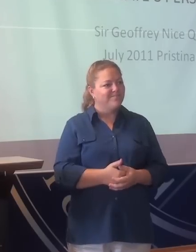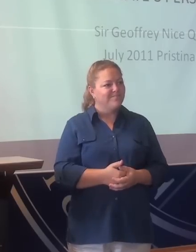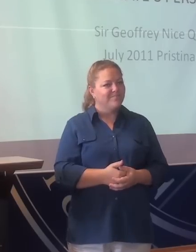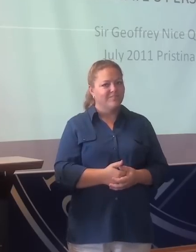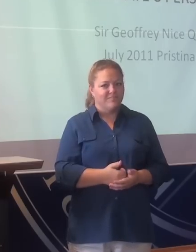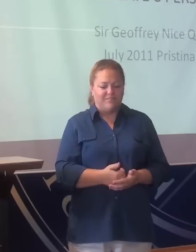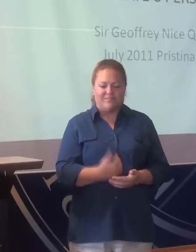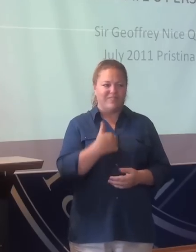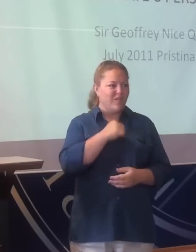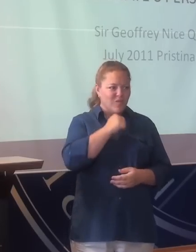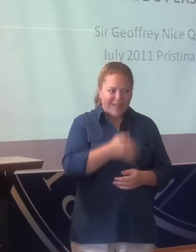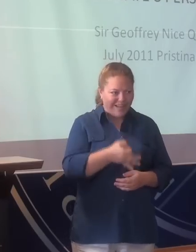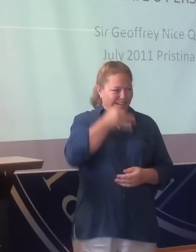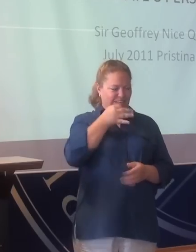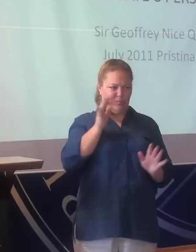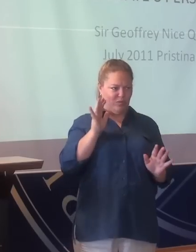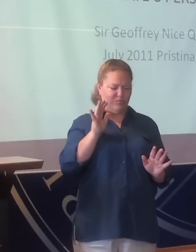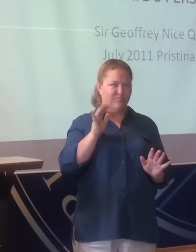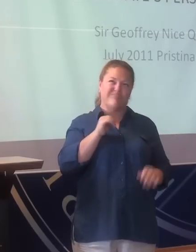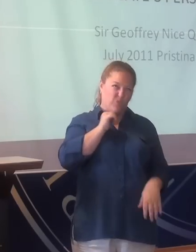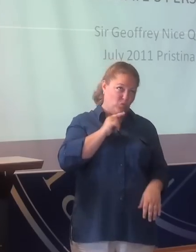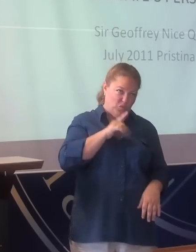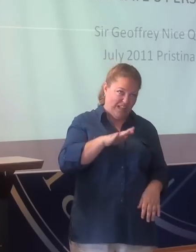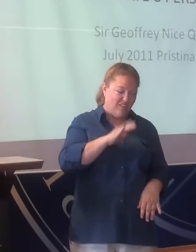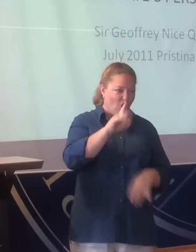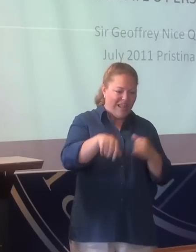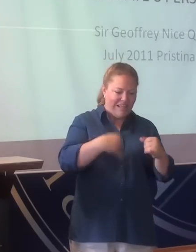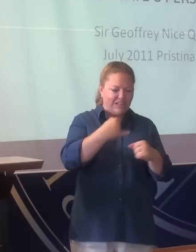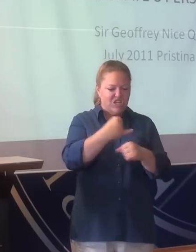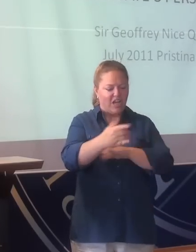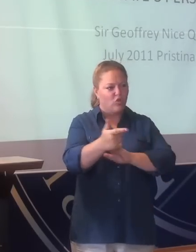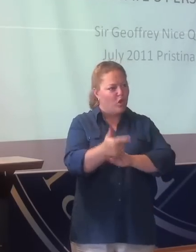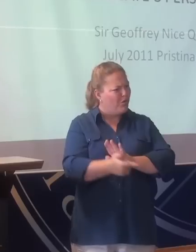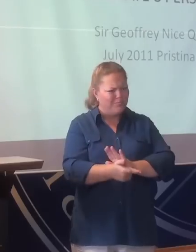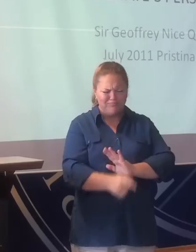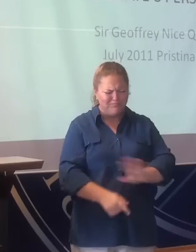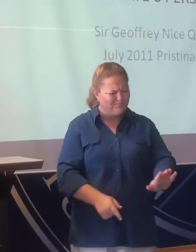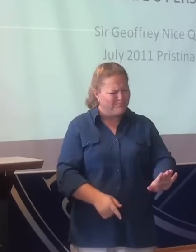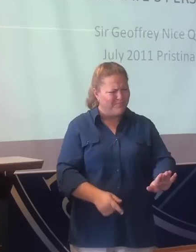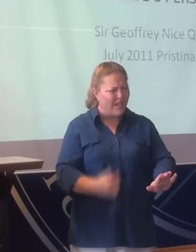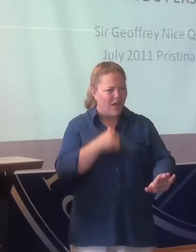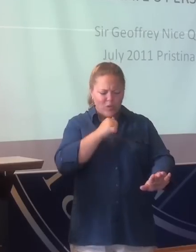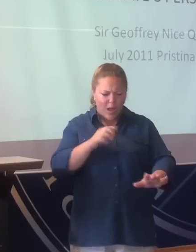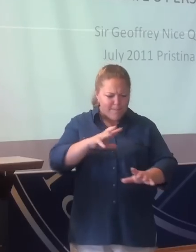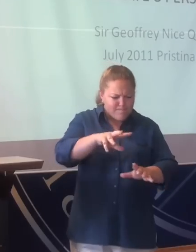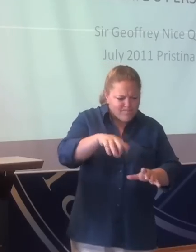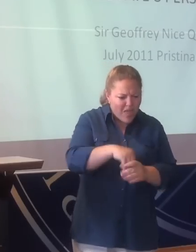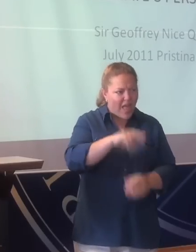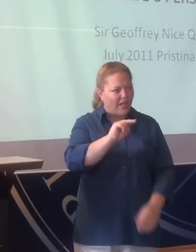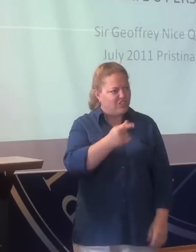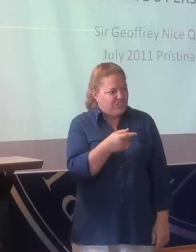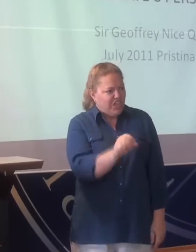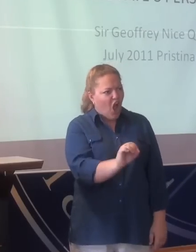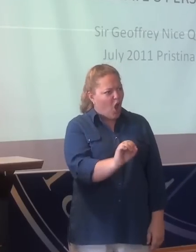I wasn't an expert in international law, I wasn't a committed member of an NGO